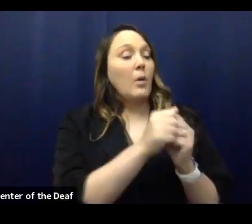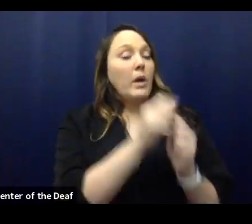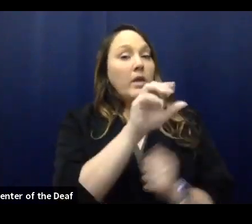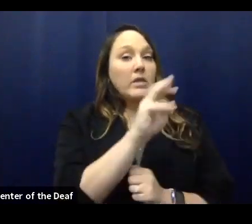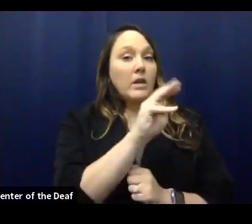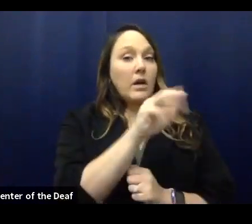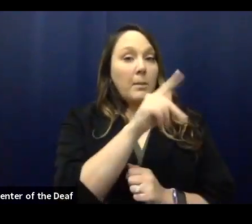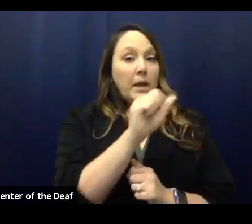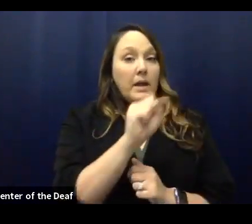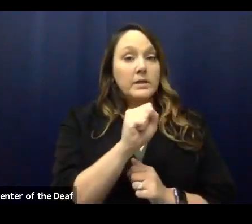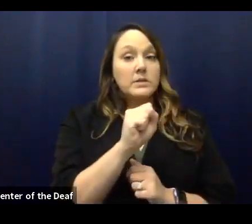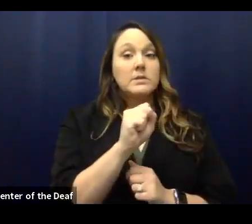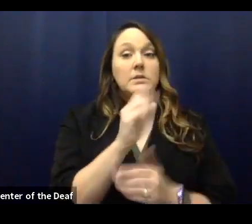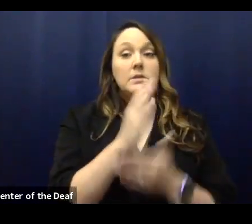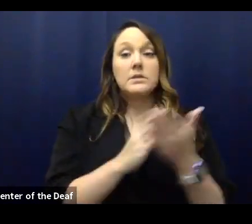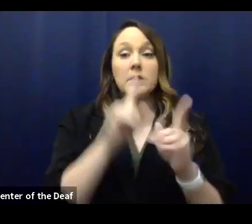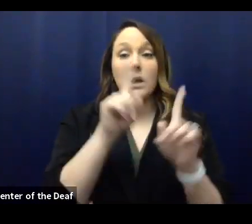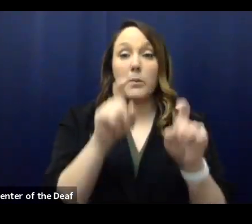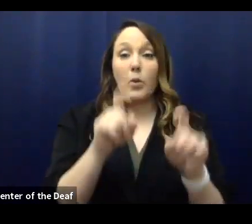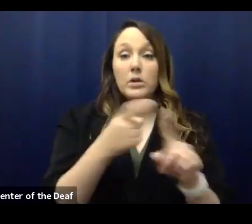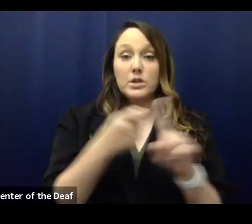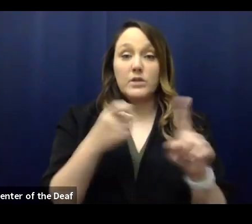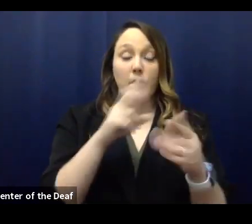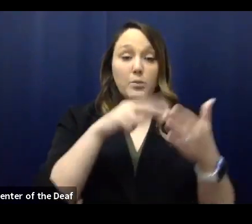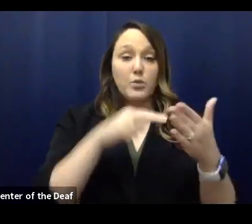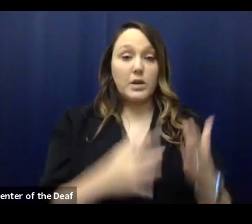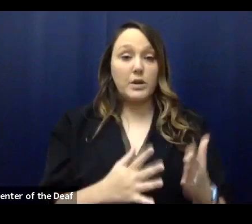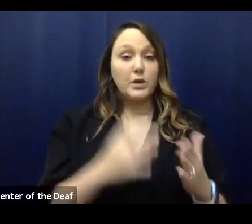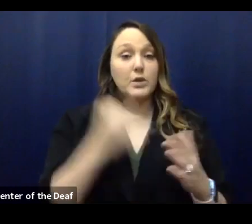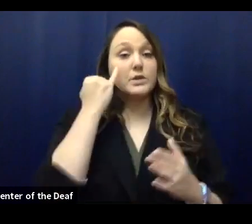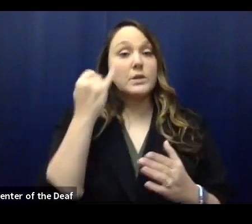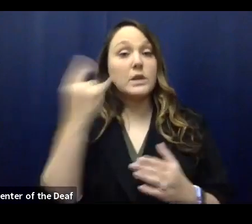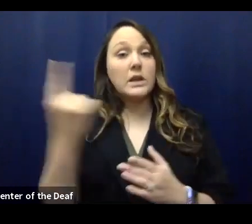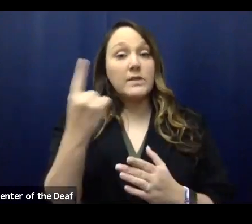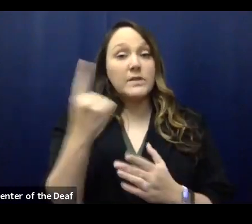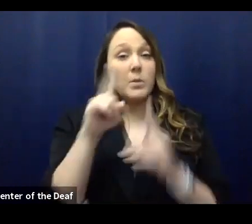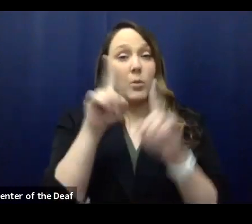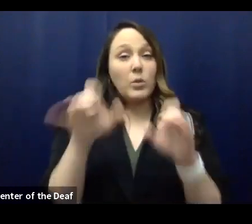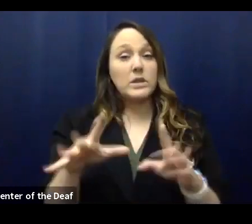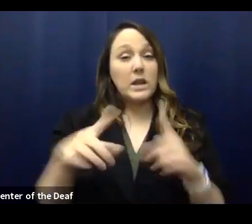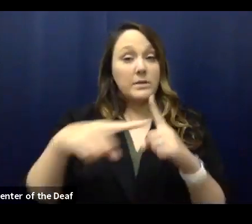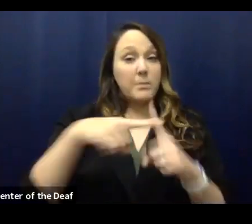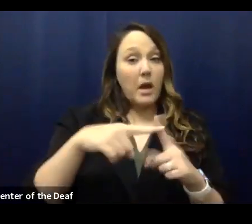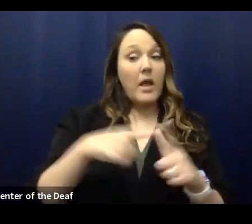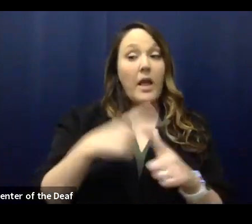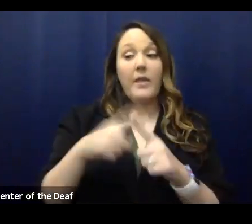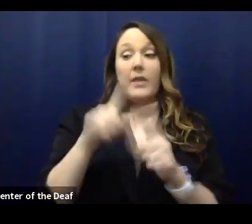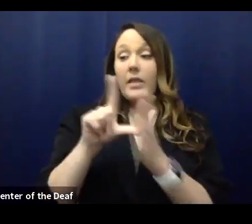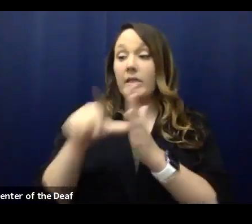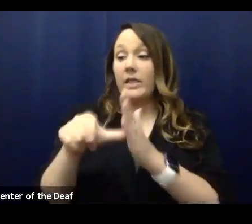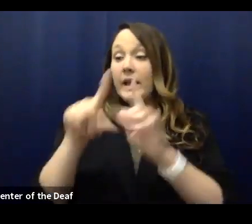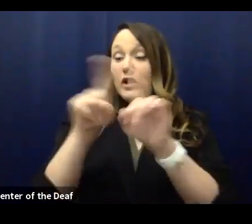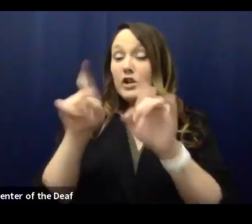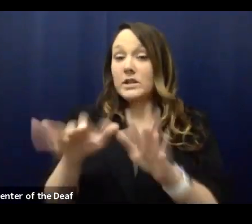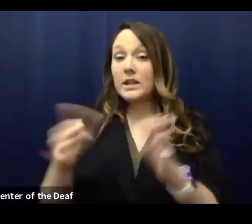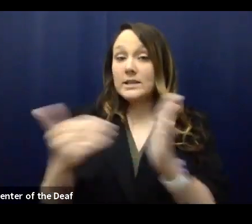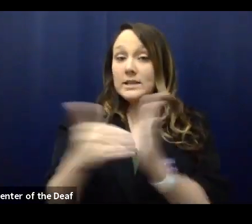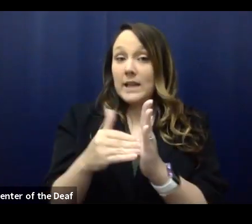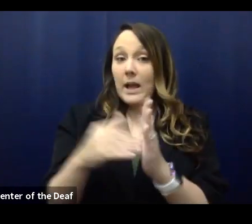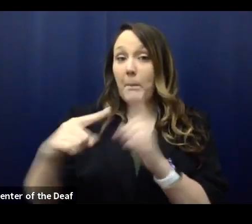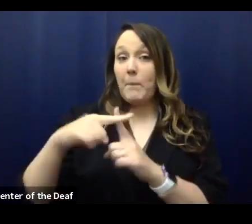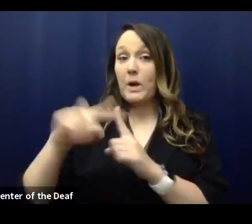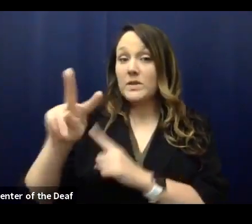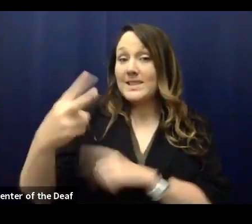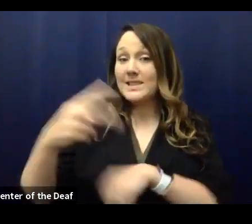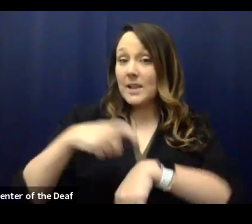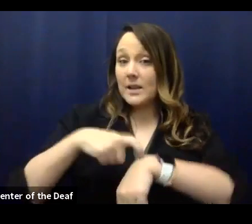questions. These are some questions he says from readers. If someone tests positive and later gets tested again and are positive a second time, are they